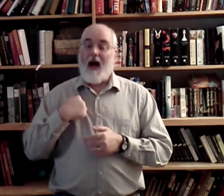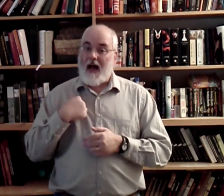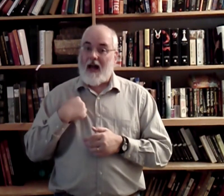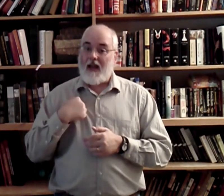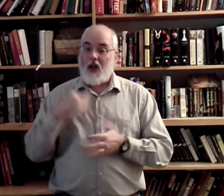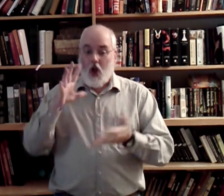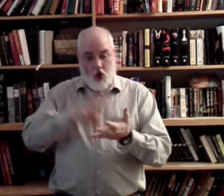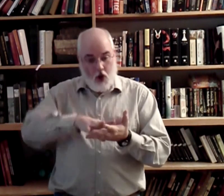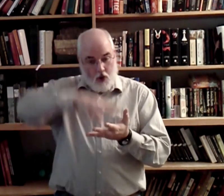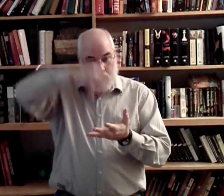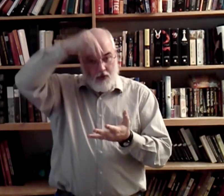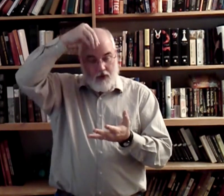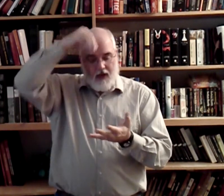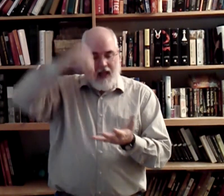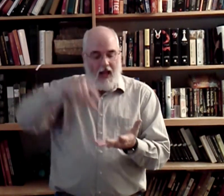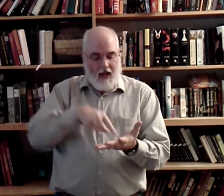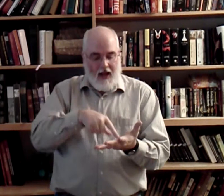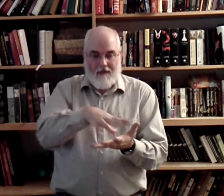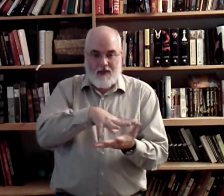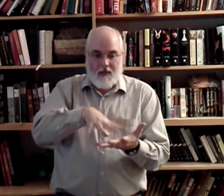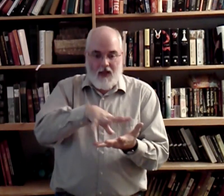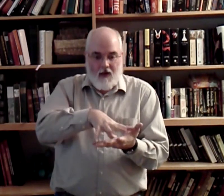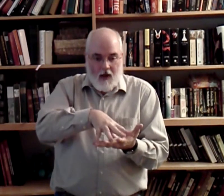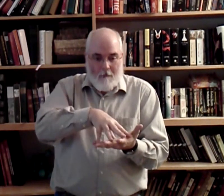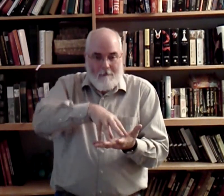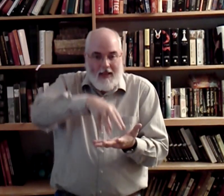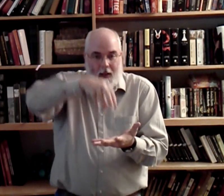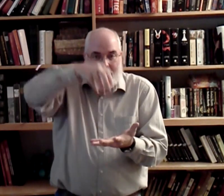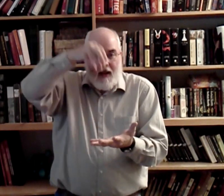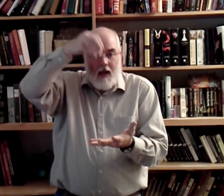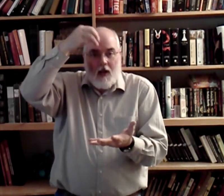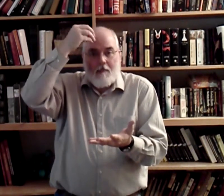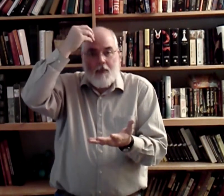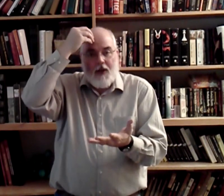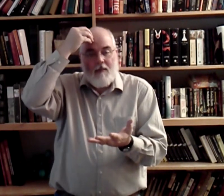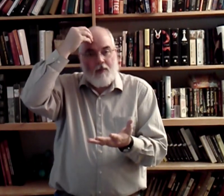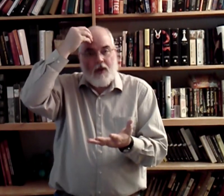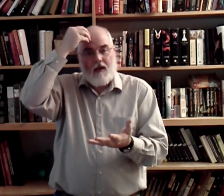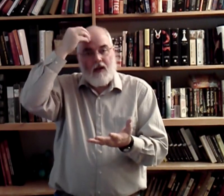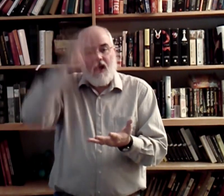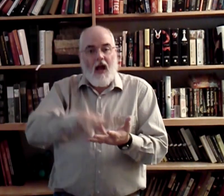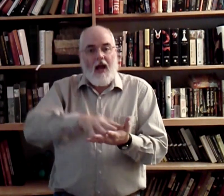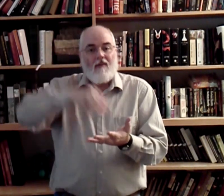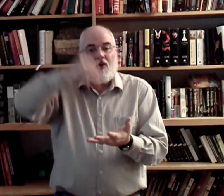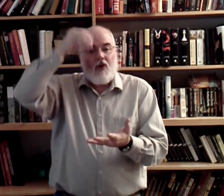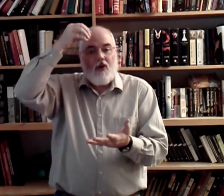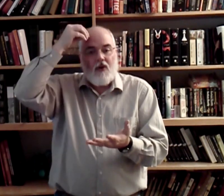I learned. I have something here. I'm going to pick it up and I'm going to put it in my brain. I have learned